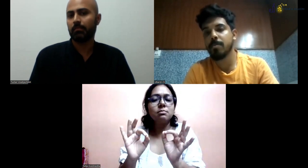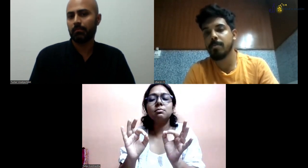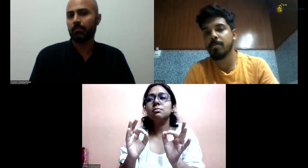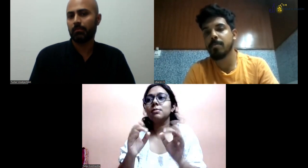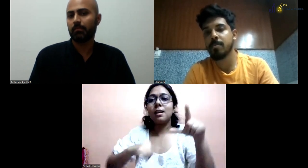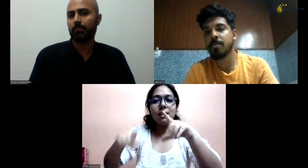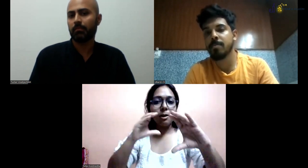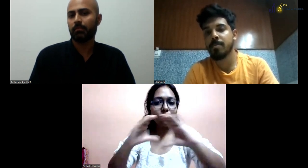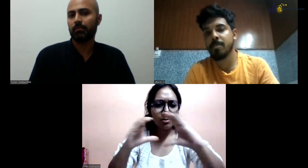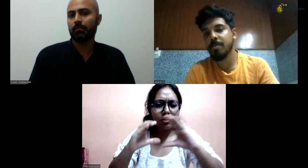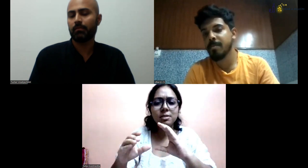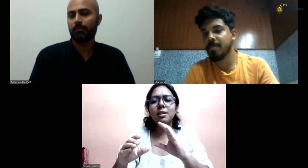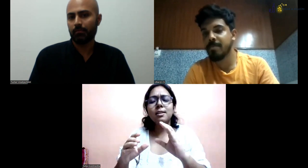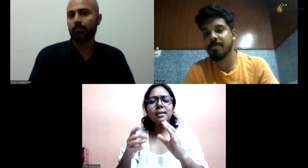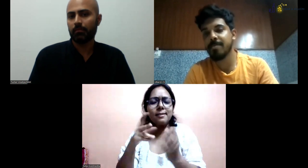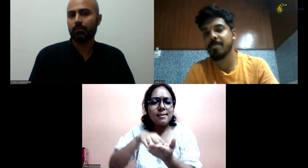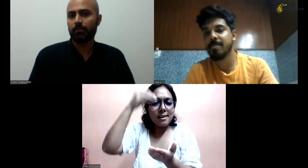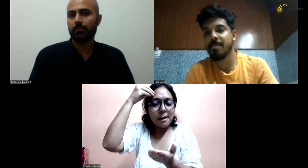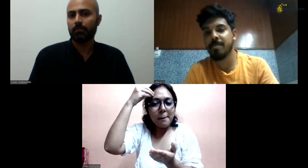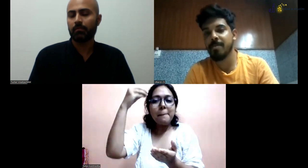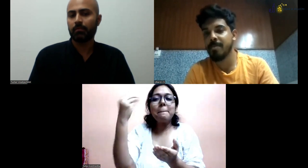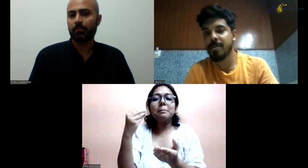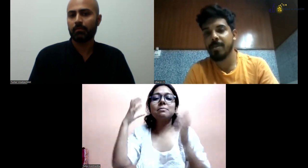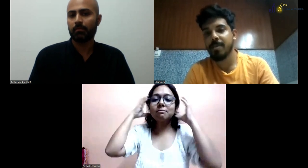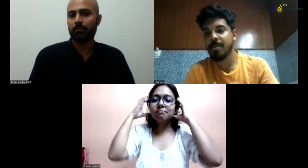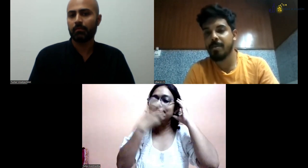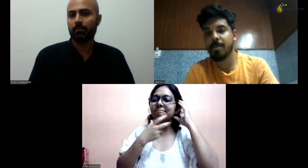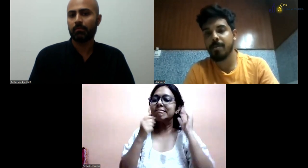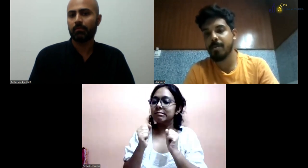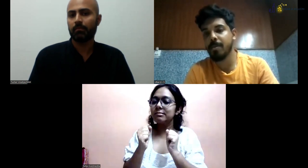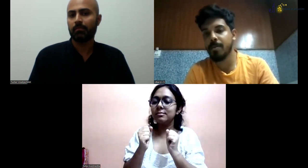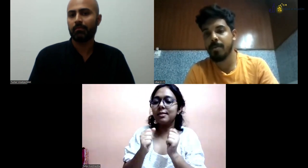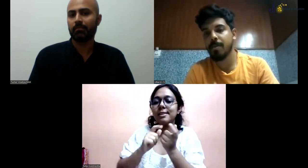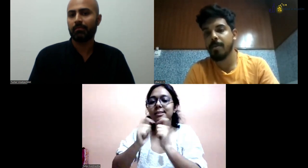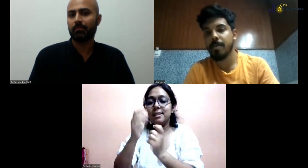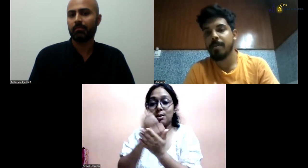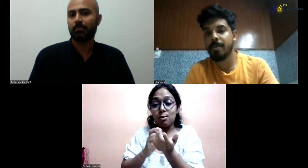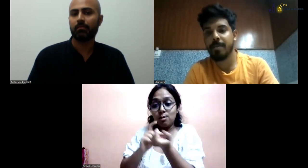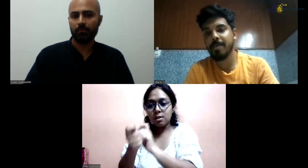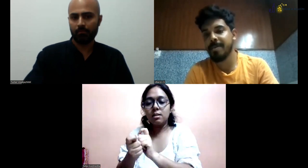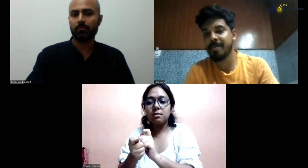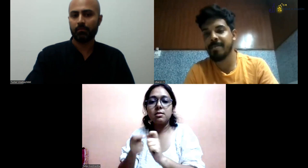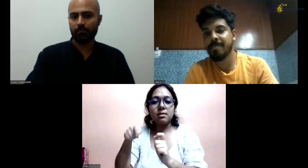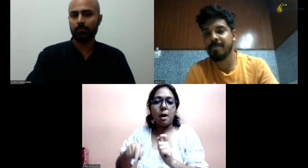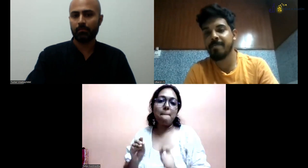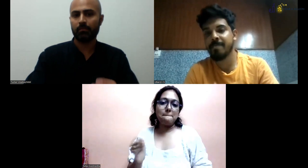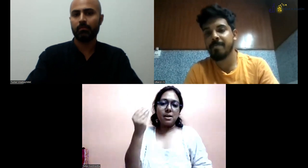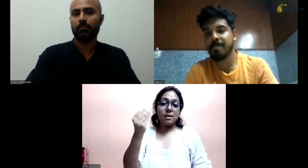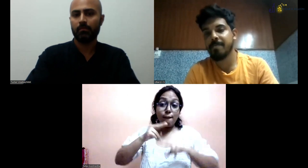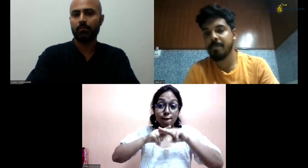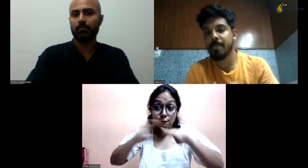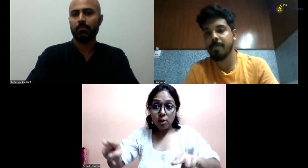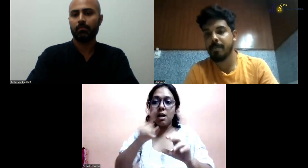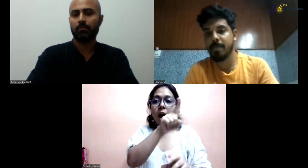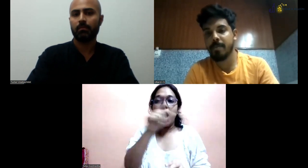deaf students. It's good to learn about other things as well that you can talk about. But I know talk about this